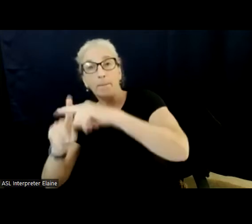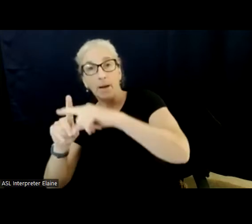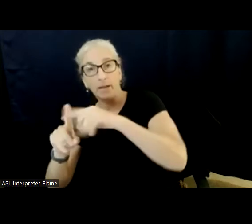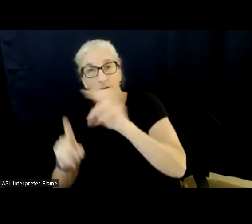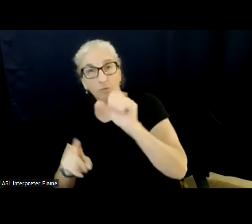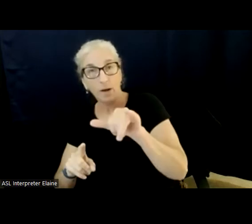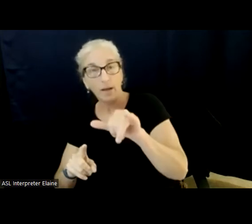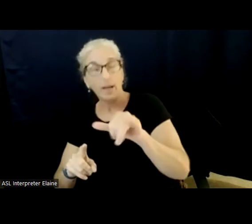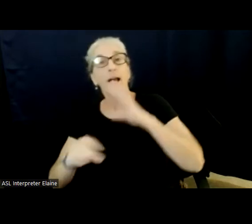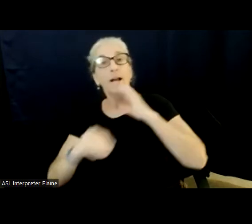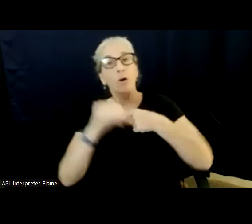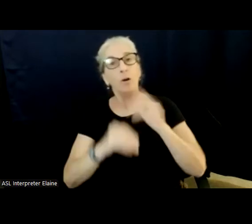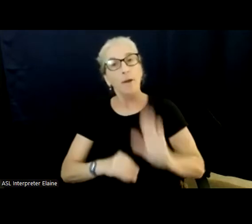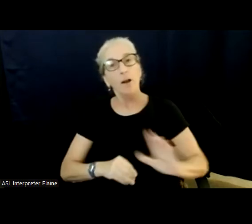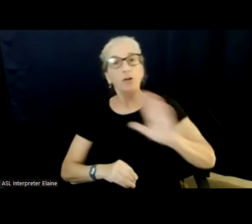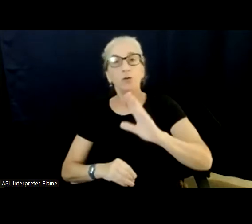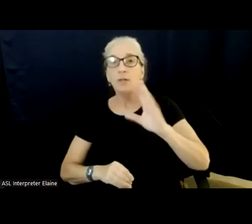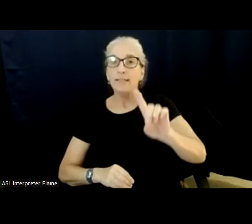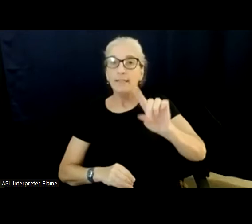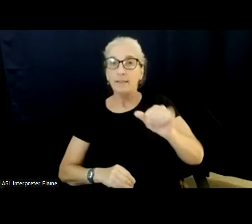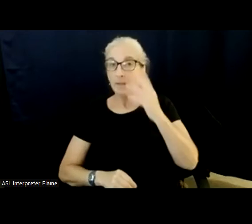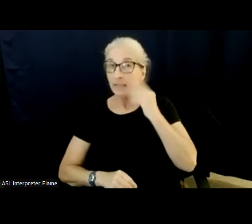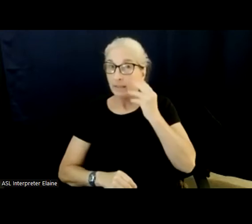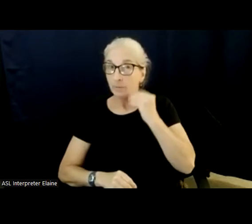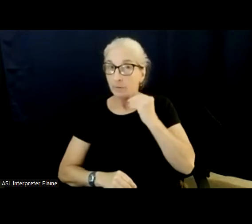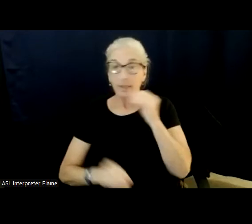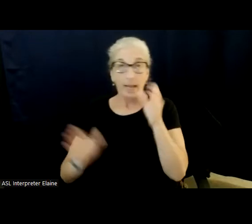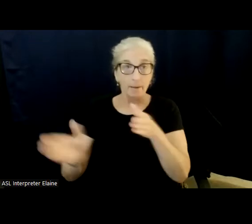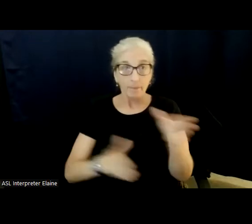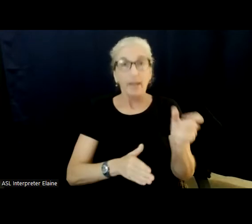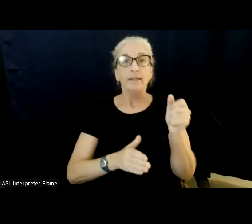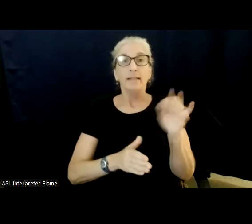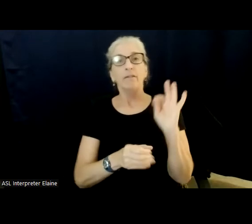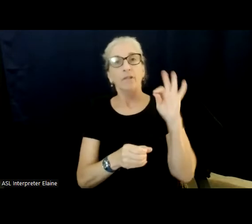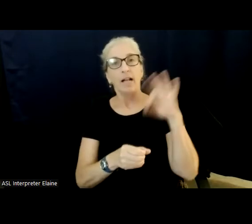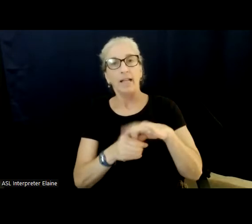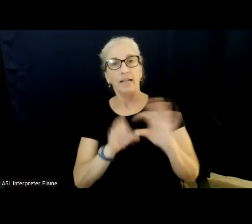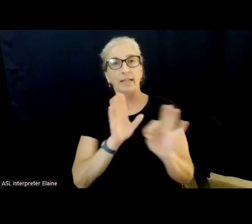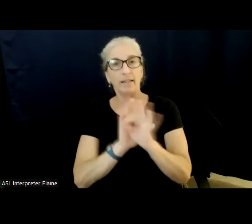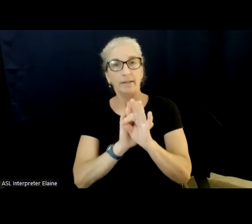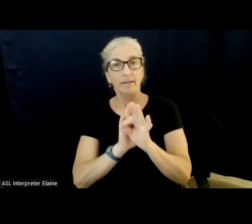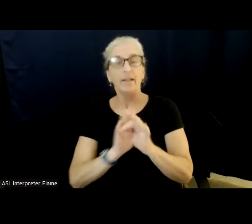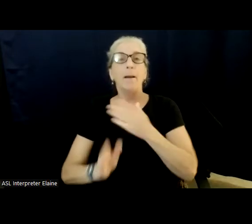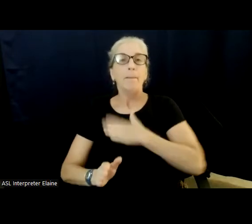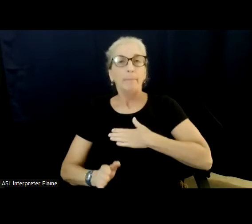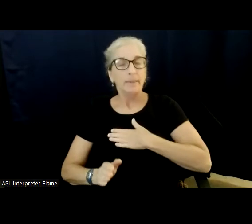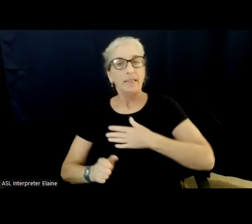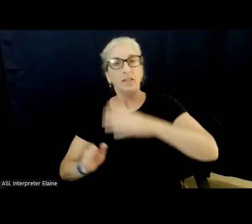experiences and plans if elected. Please remember to concentrate only on you.